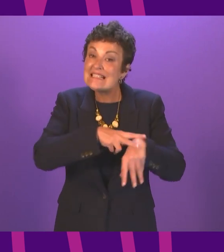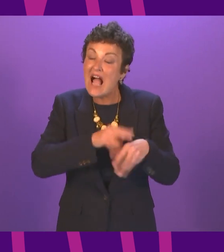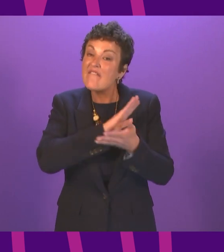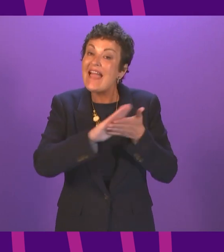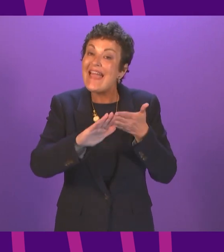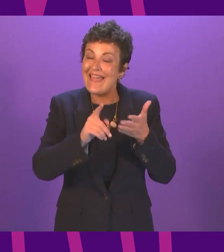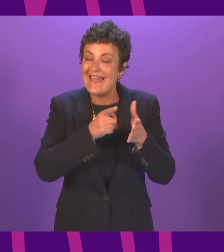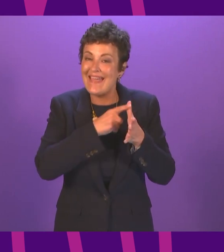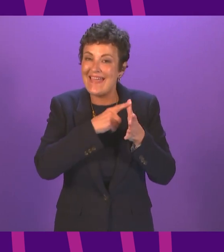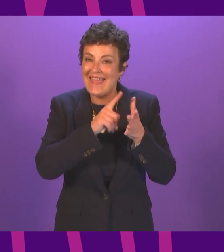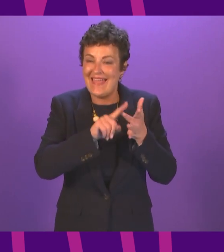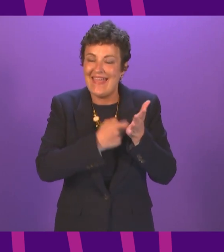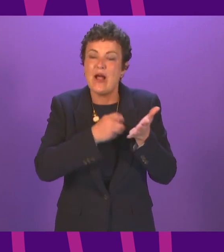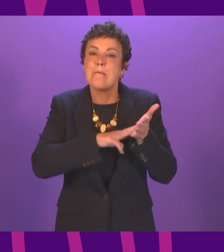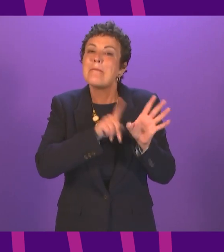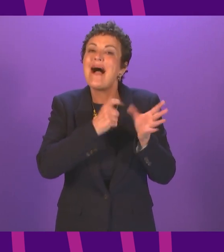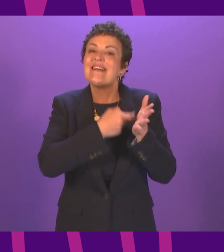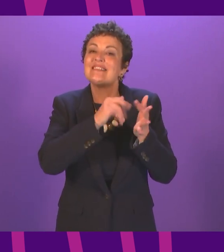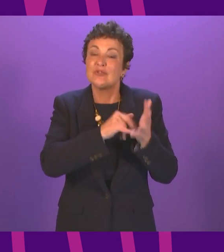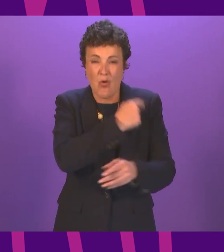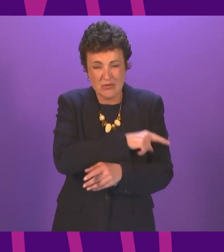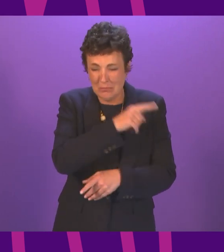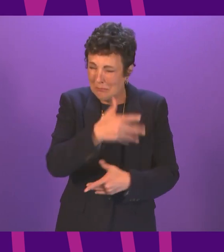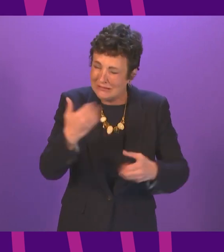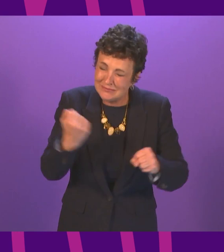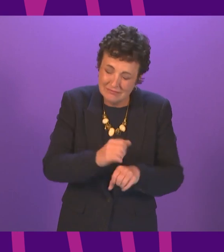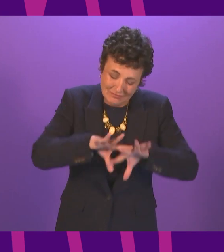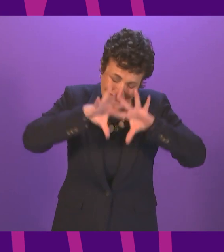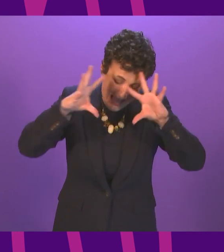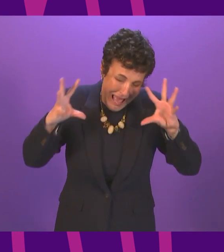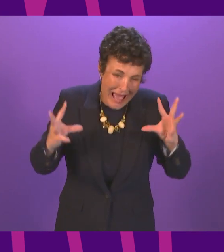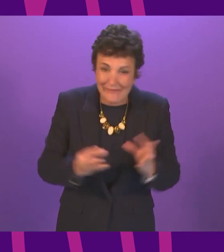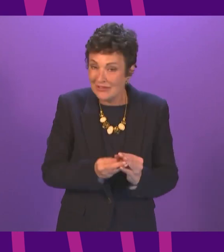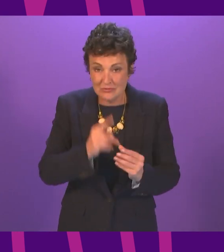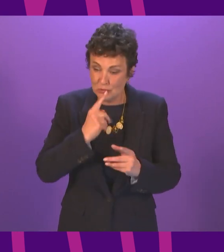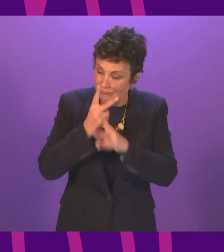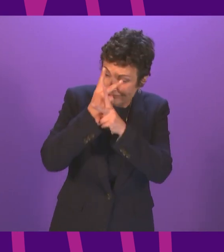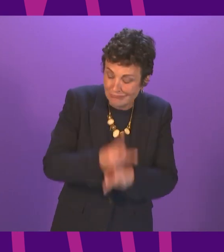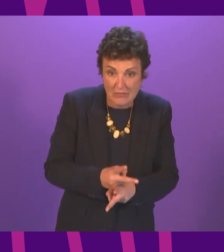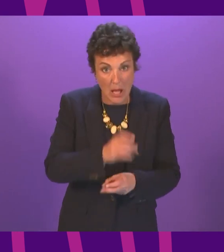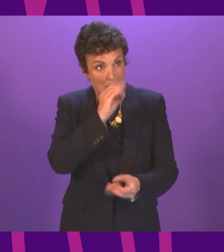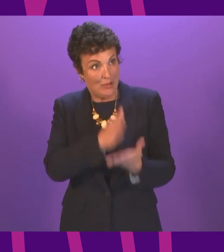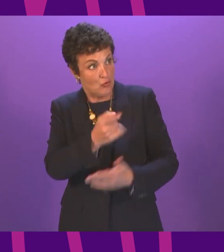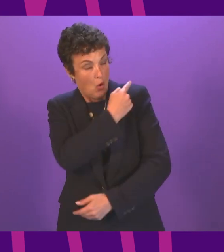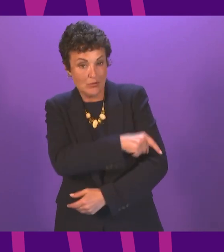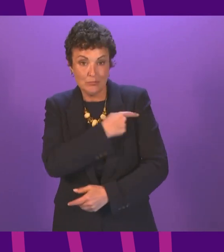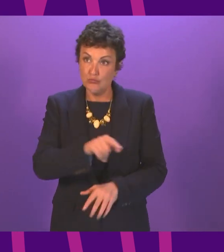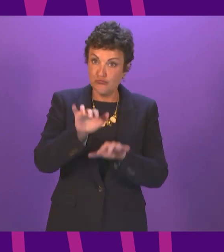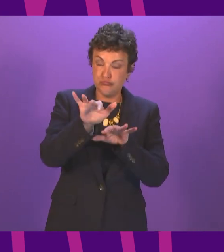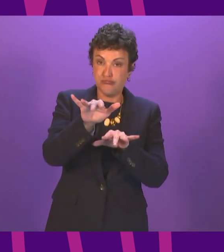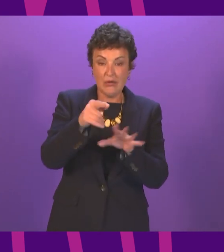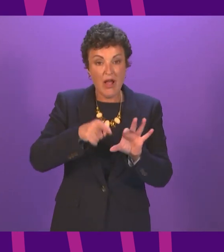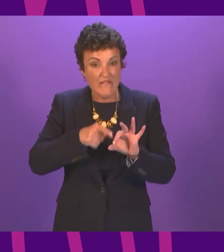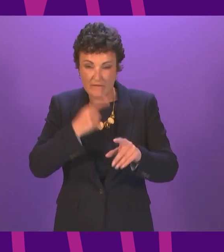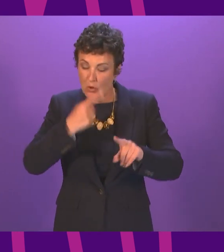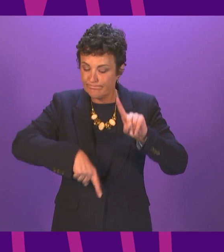Hospital have gone above and beyond in caring for people and ensuring the hospital has remained available for a range of